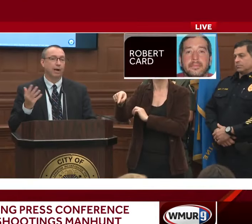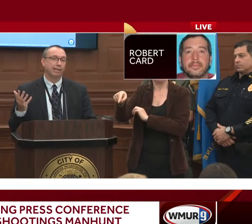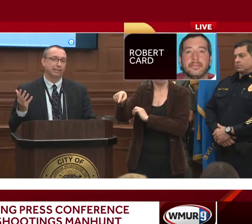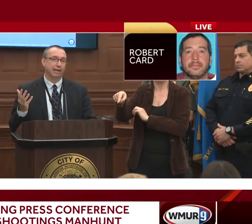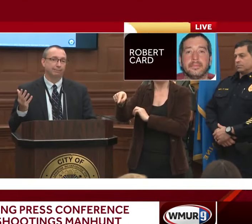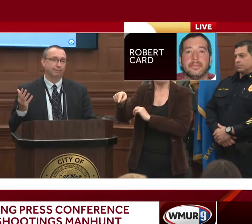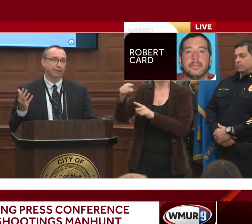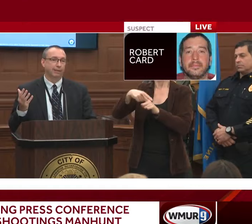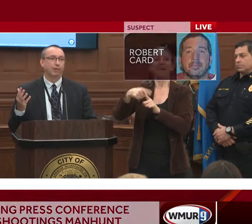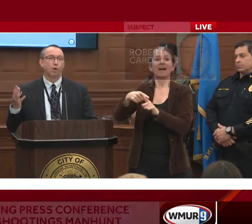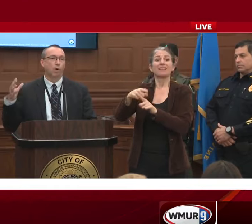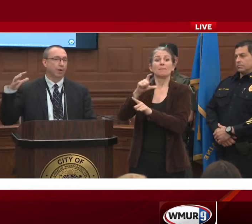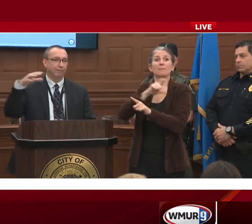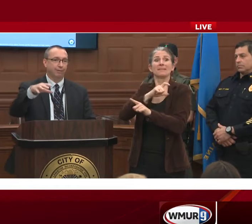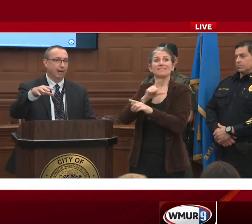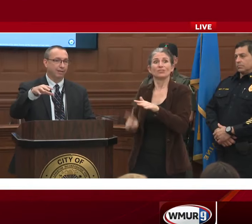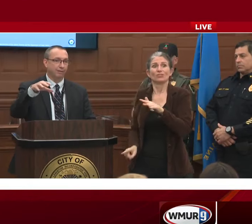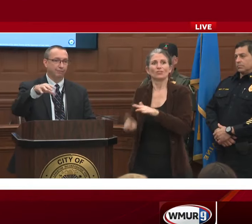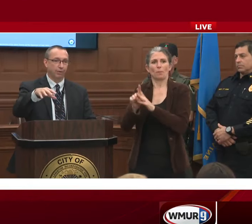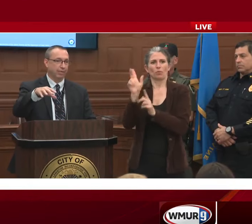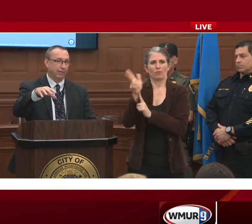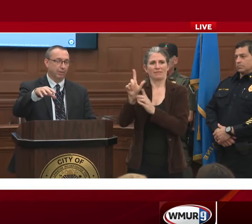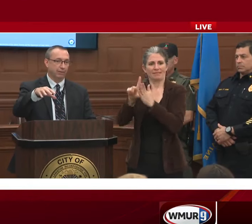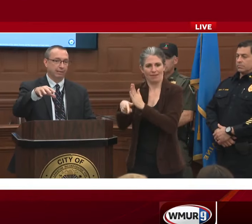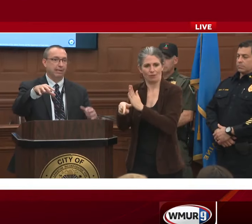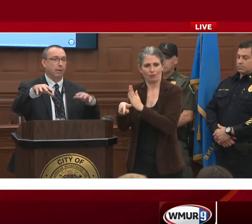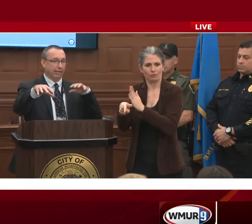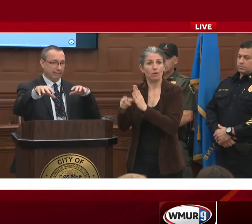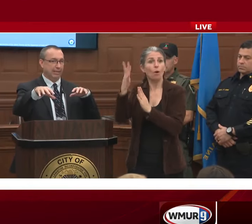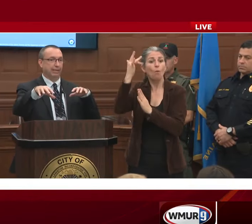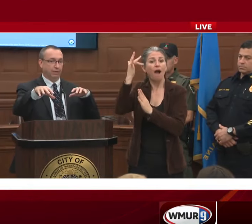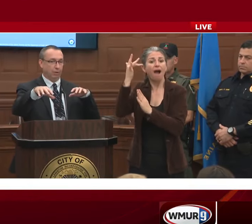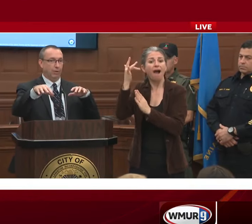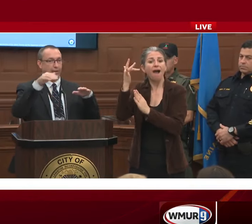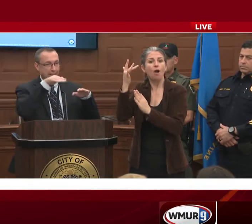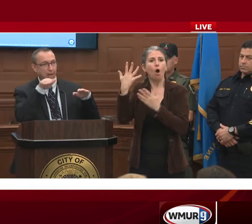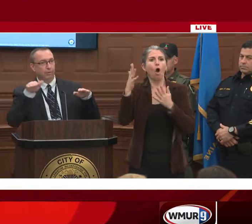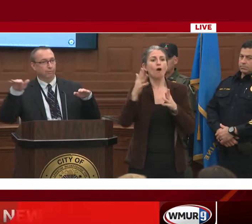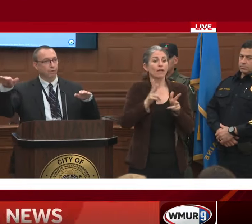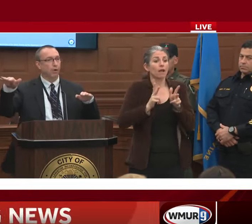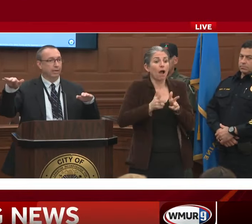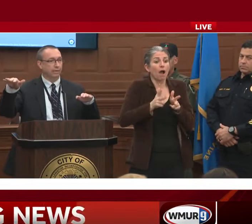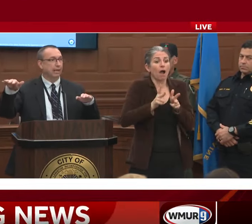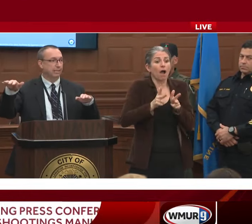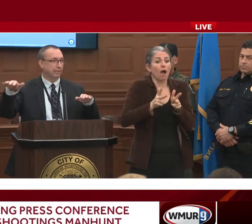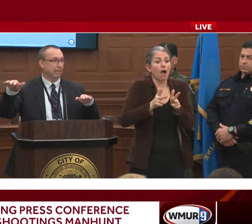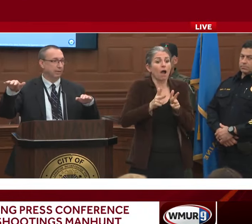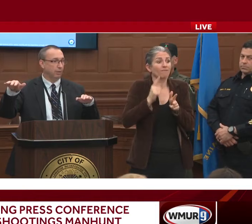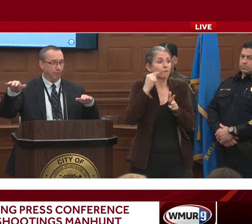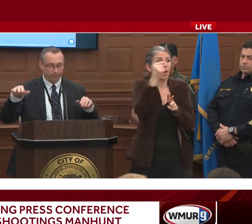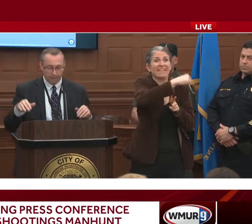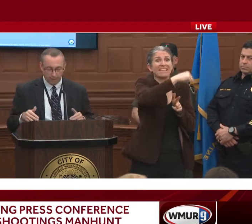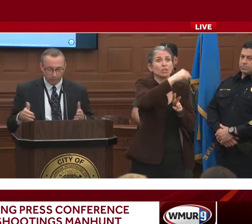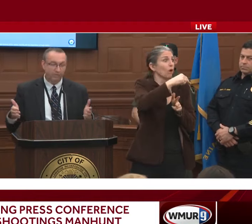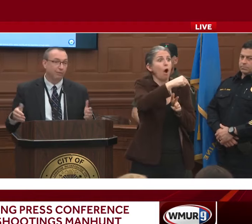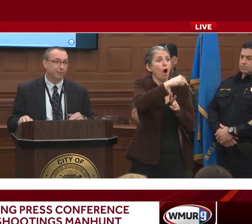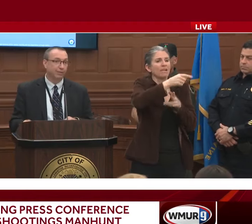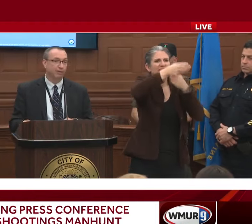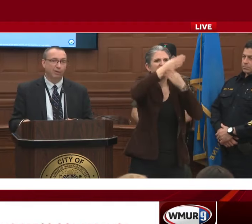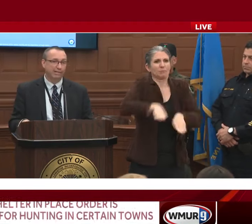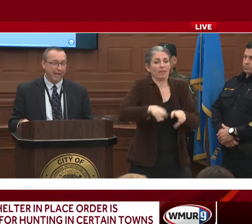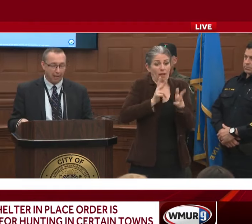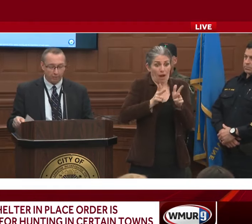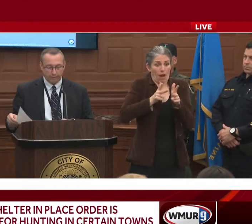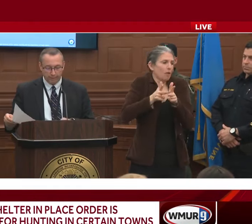So why is that? They're already flying to the first address, and now we've got a second call, and now they're diverting to that second call. So it's